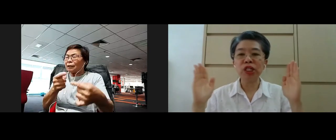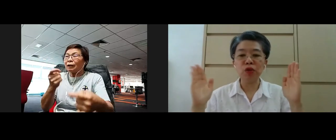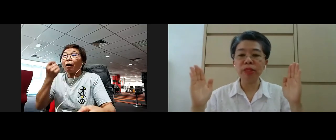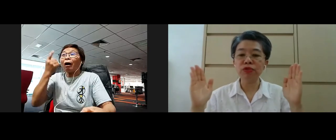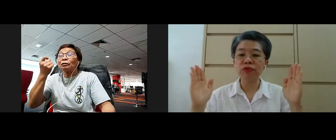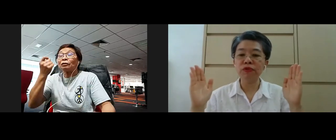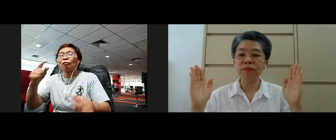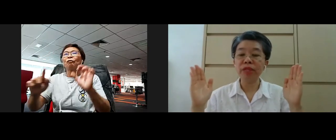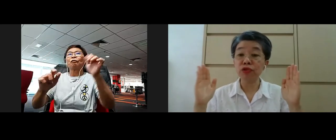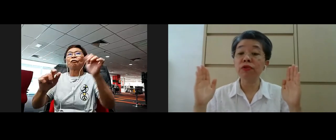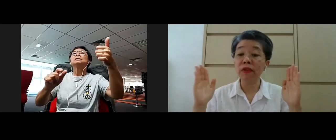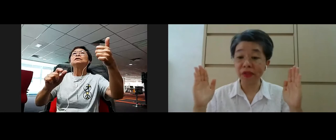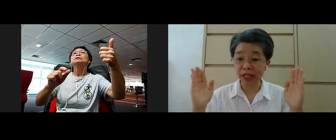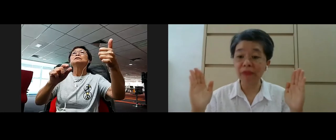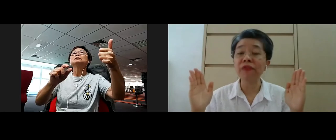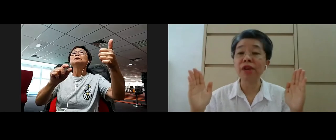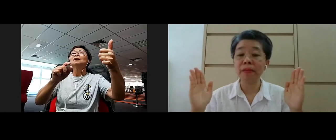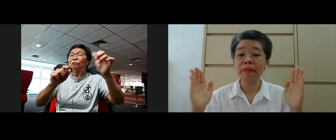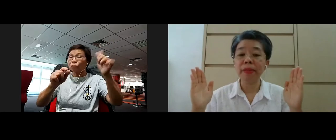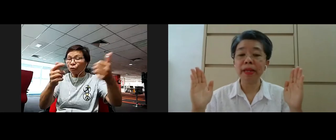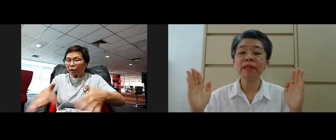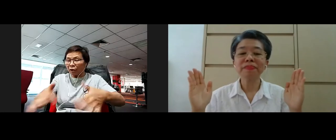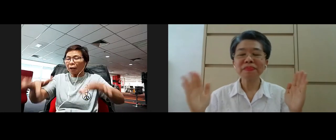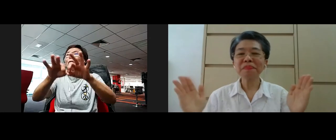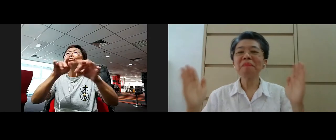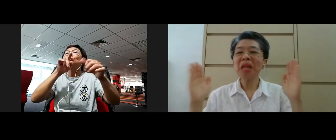the first noble truth the truth of suffering